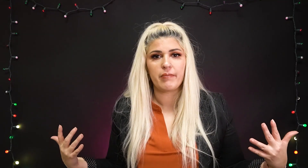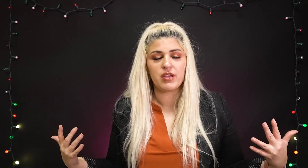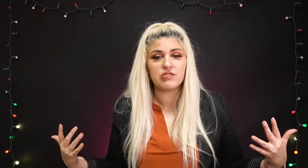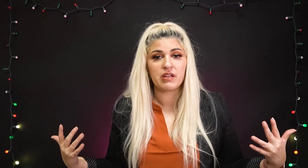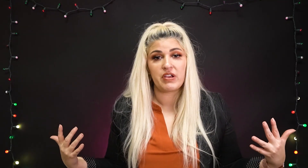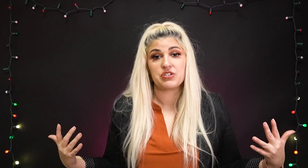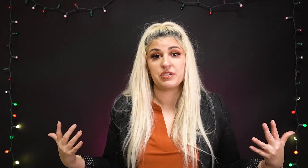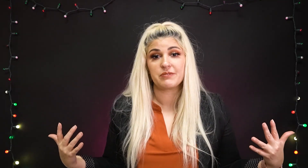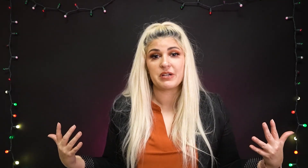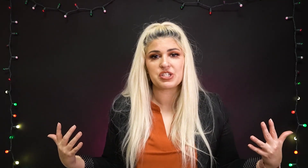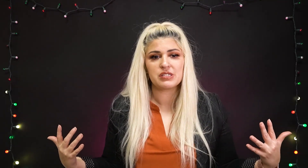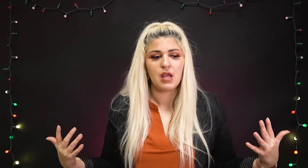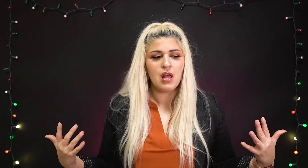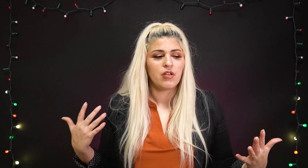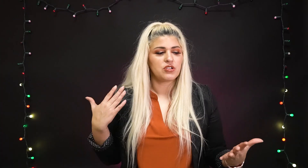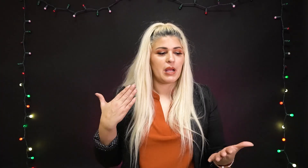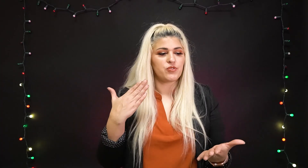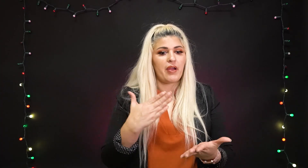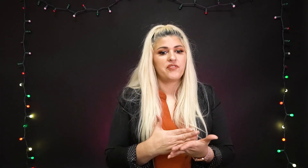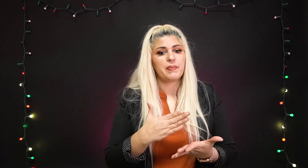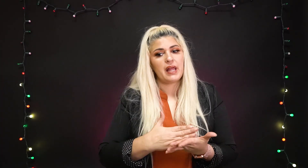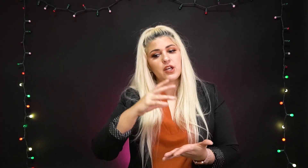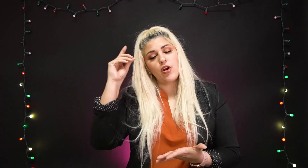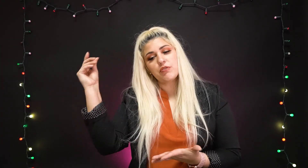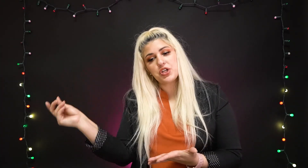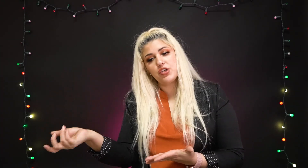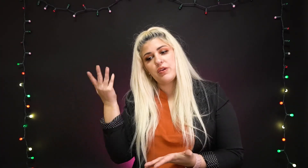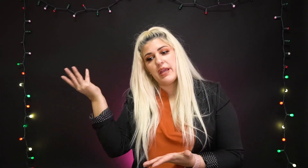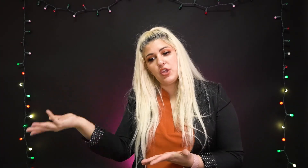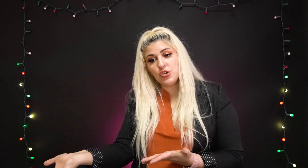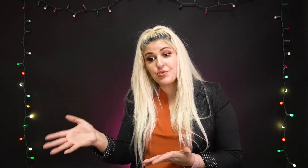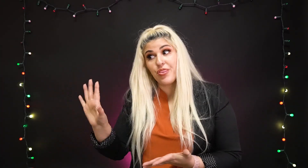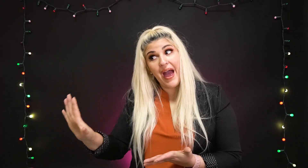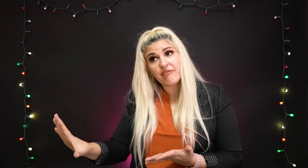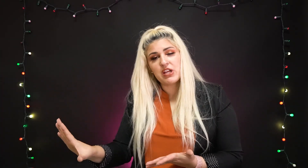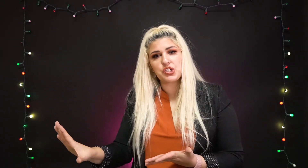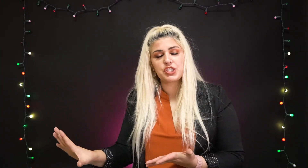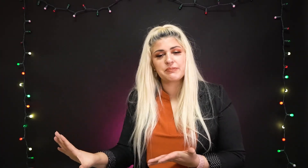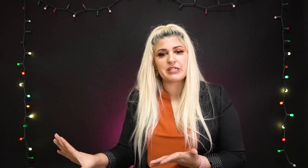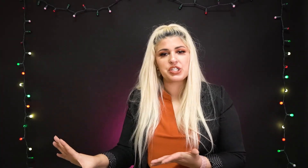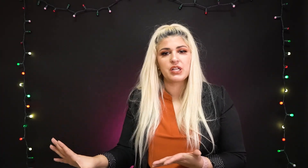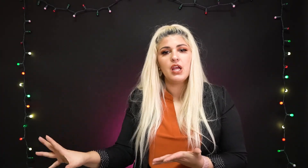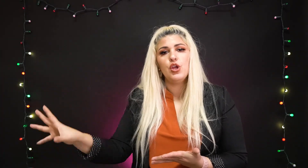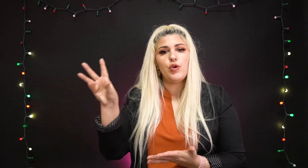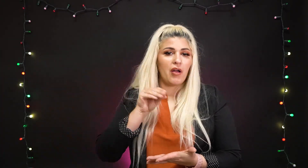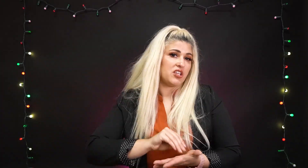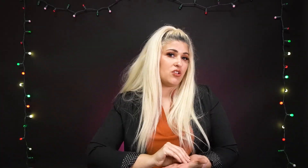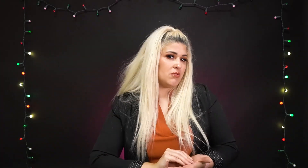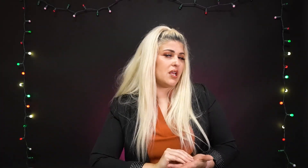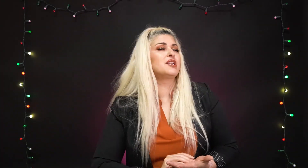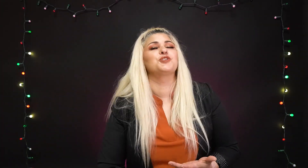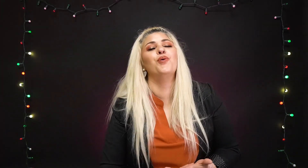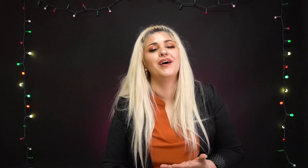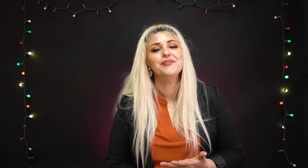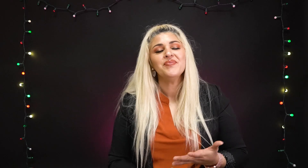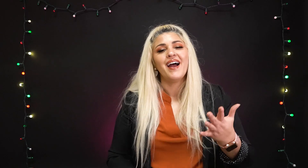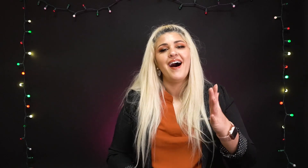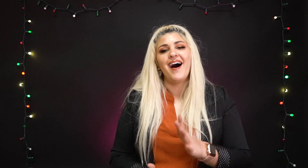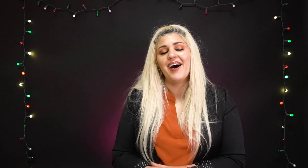about using facial expressions there are times where i have to be like no rochelle you can't use that facial expression you have to use this one um